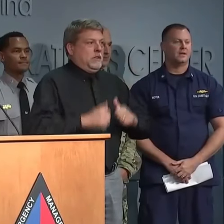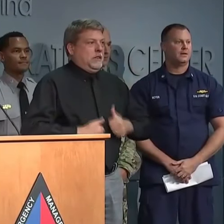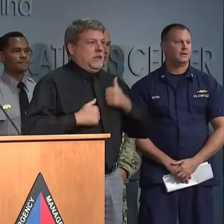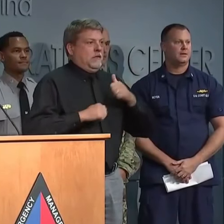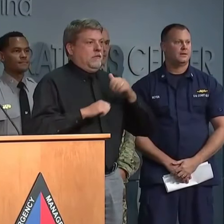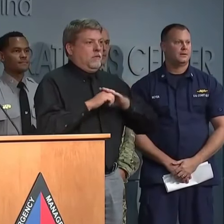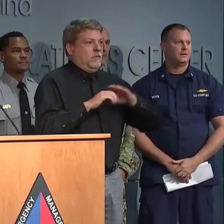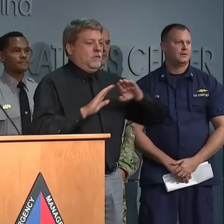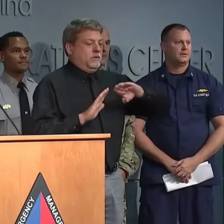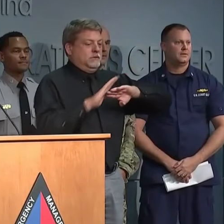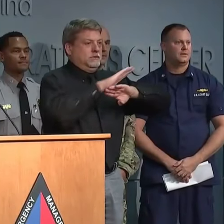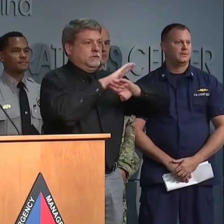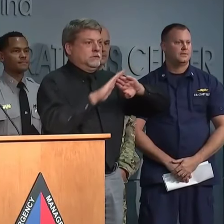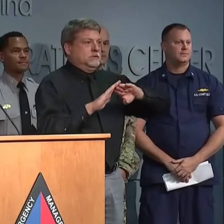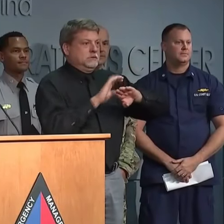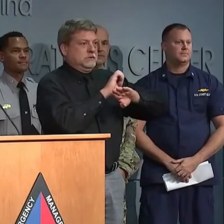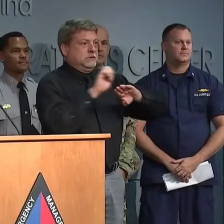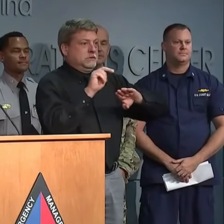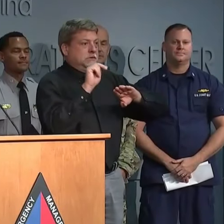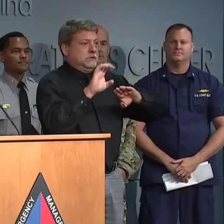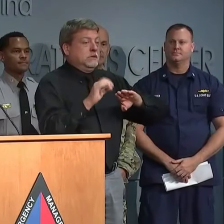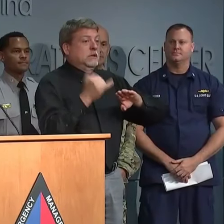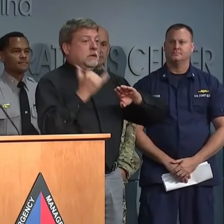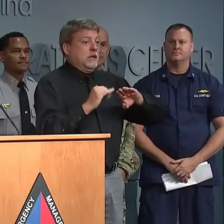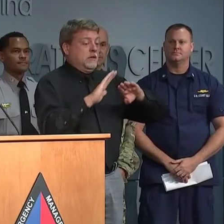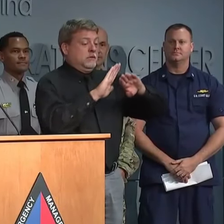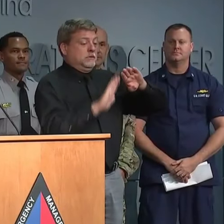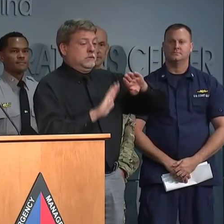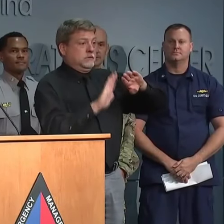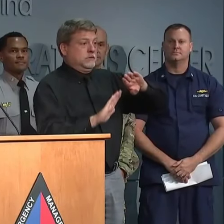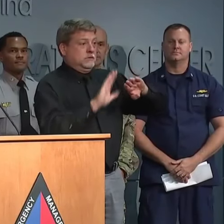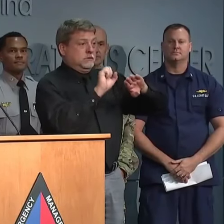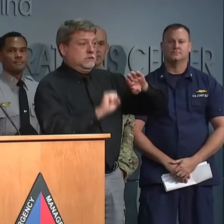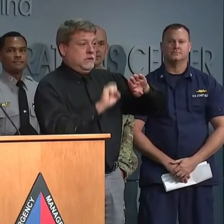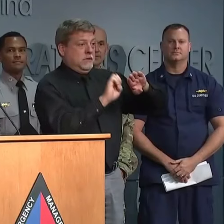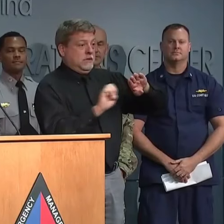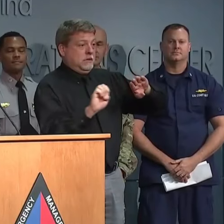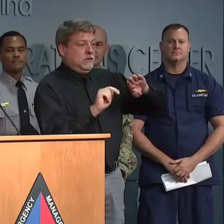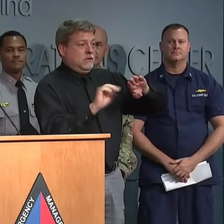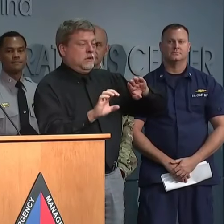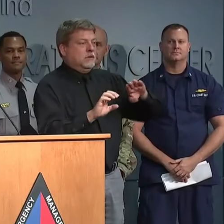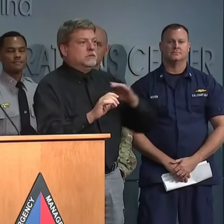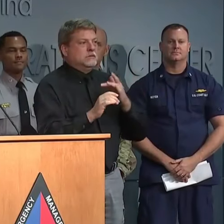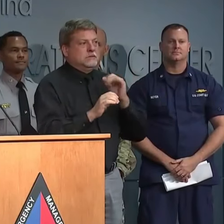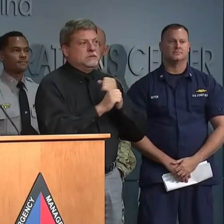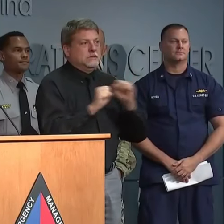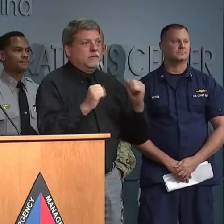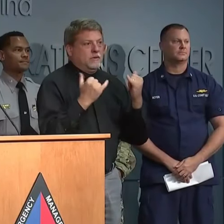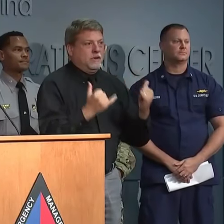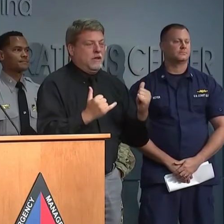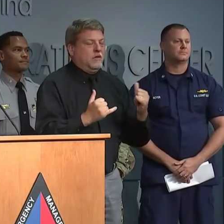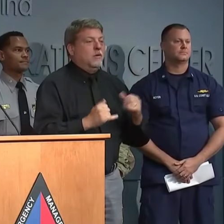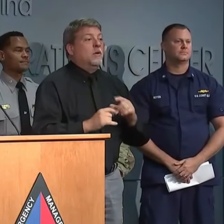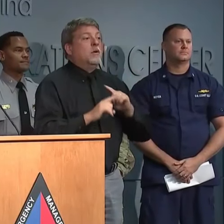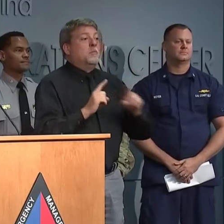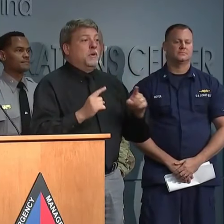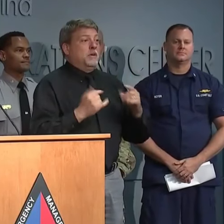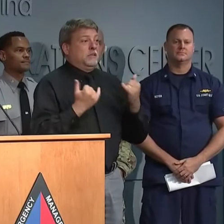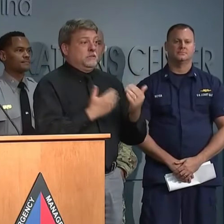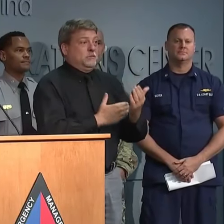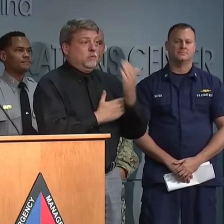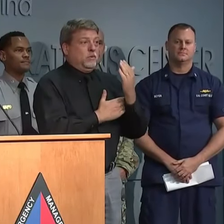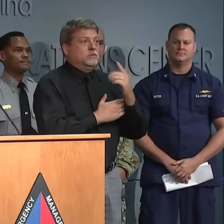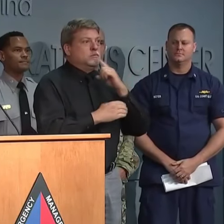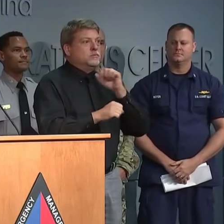Most of southeastern North Carolina is out of danger. But this morning, Hurricane Dorian officially made